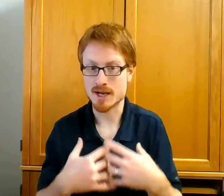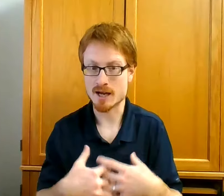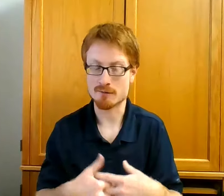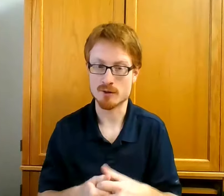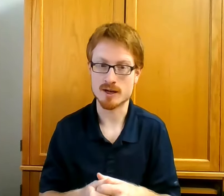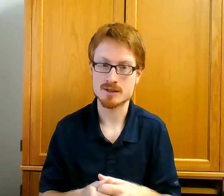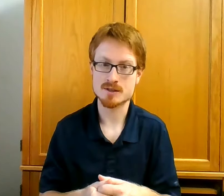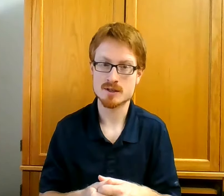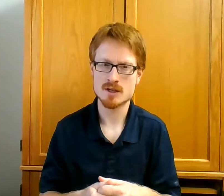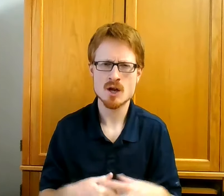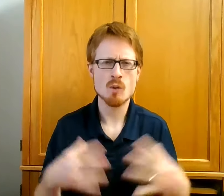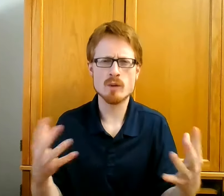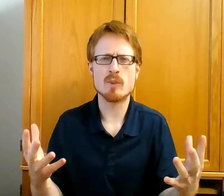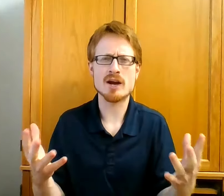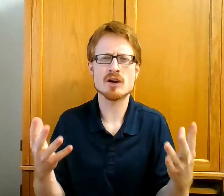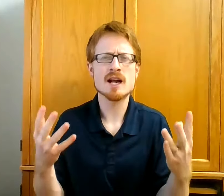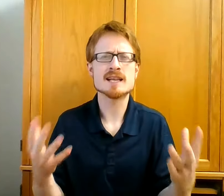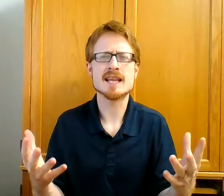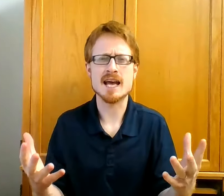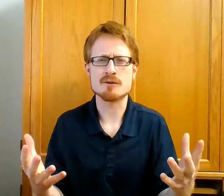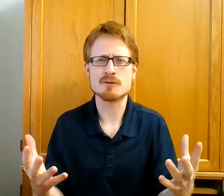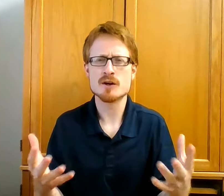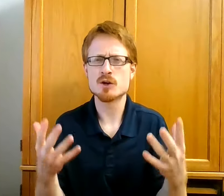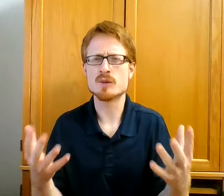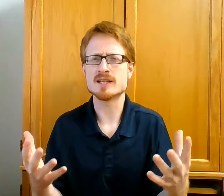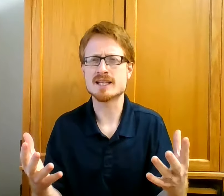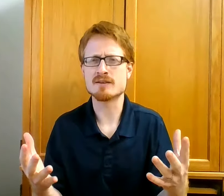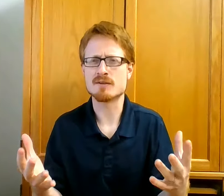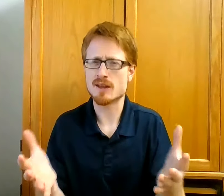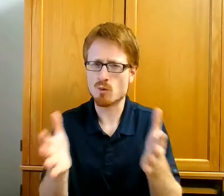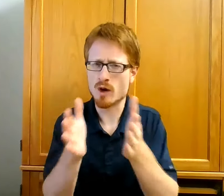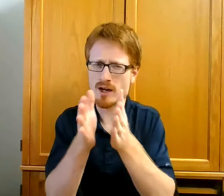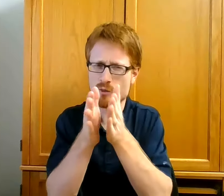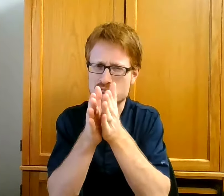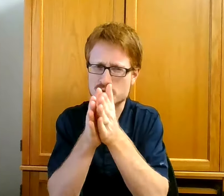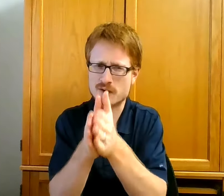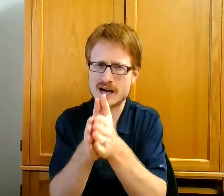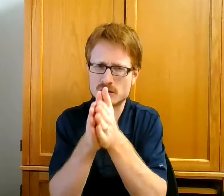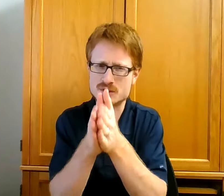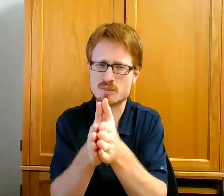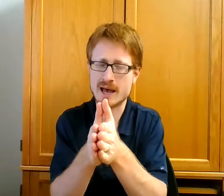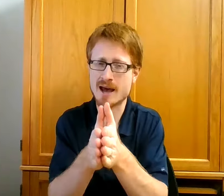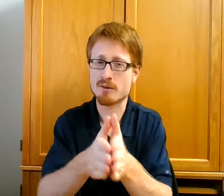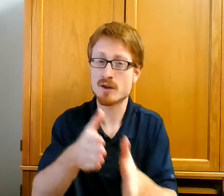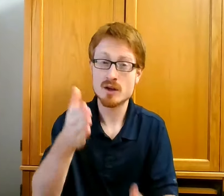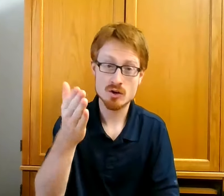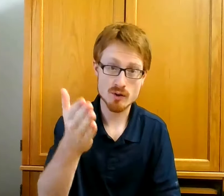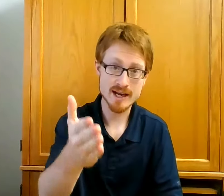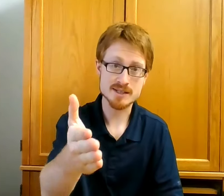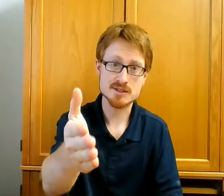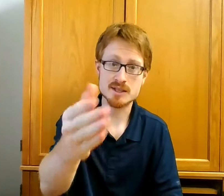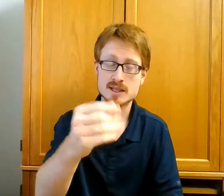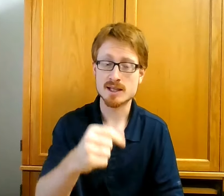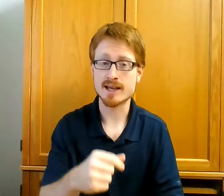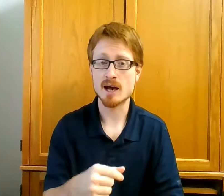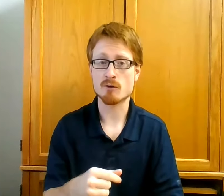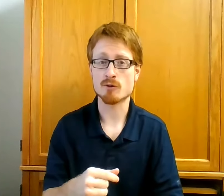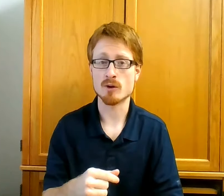die for us? What better life could be lived than one which follows the path Christ laid out for